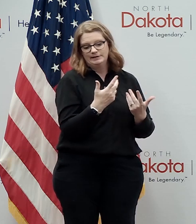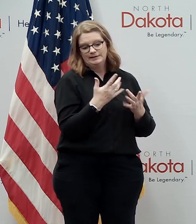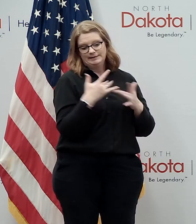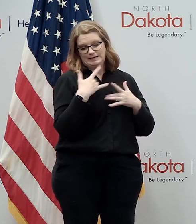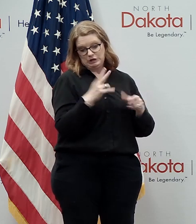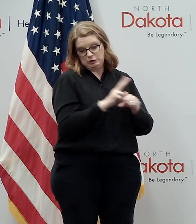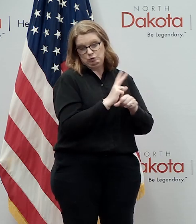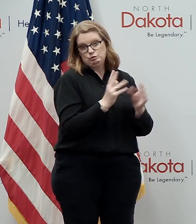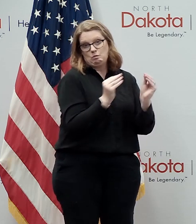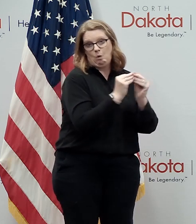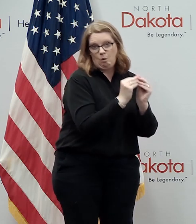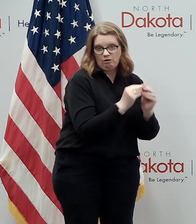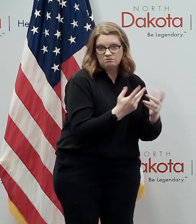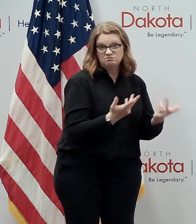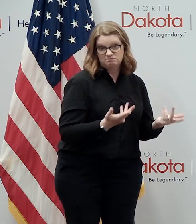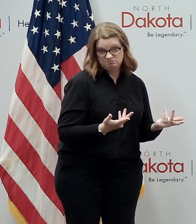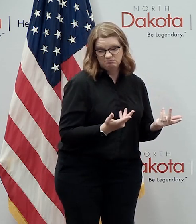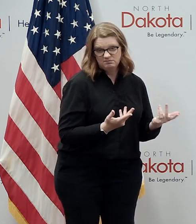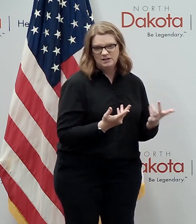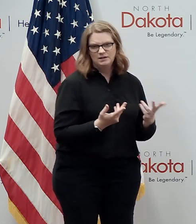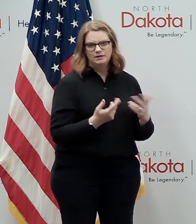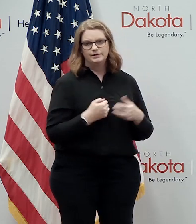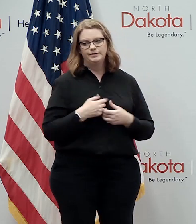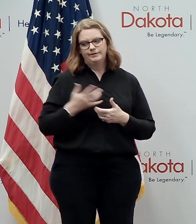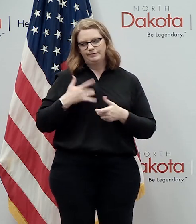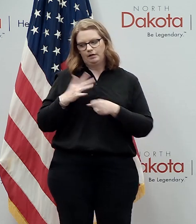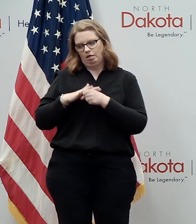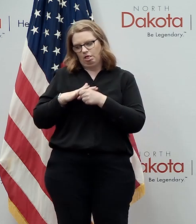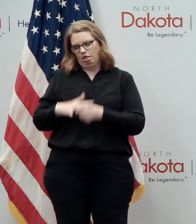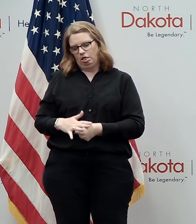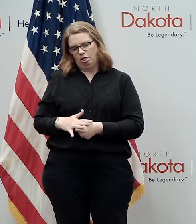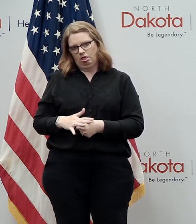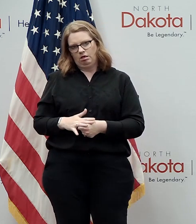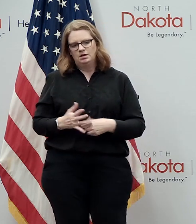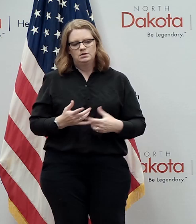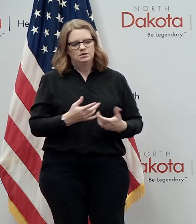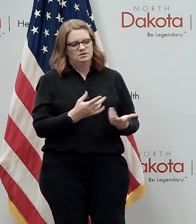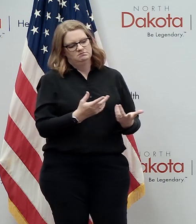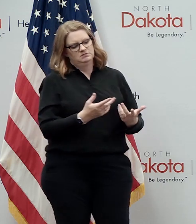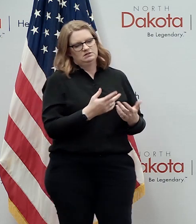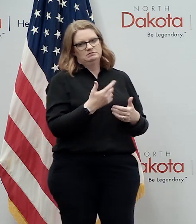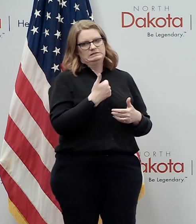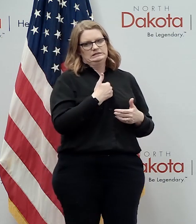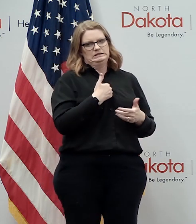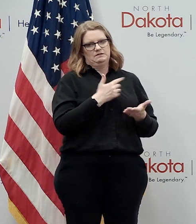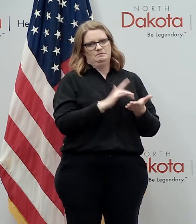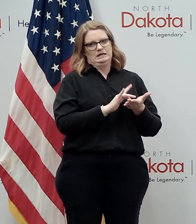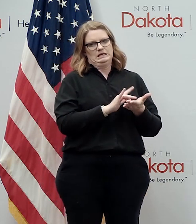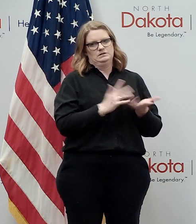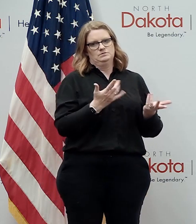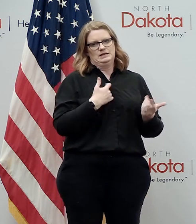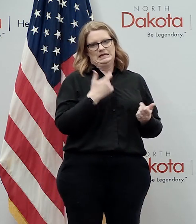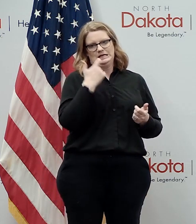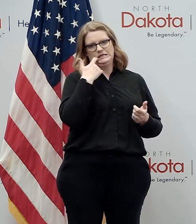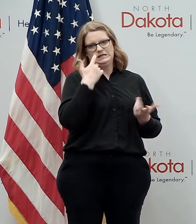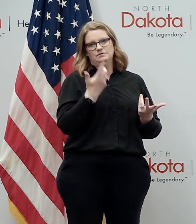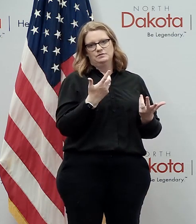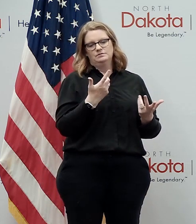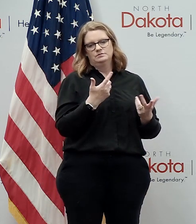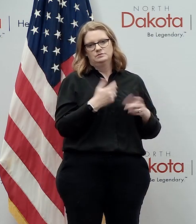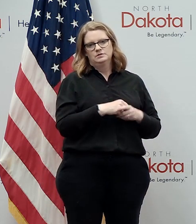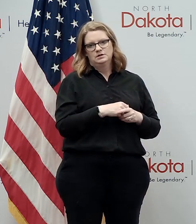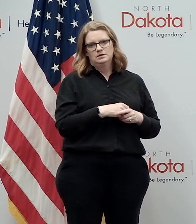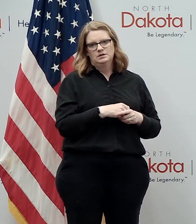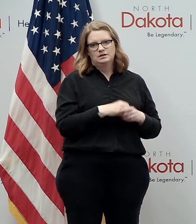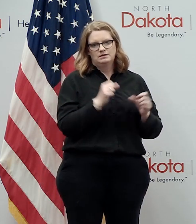sometimes when people are having all these other stresses self medication as it's called with addictive substances can only come you know